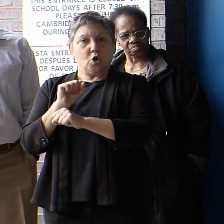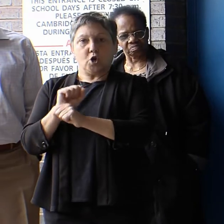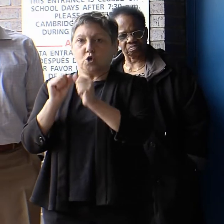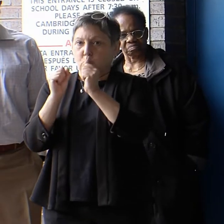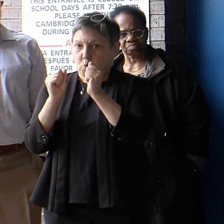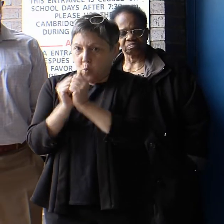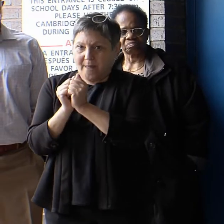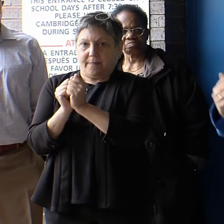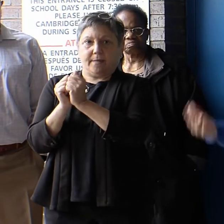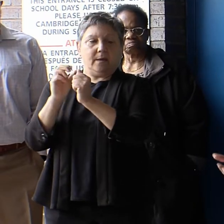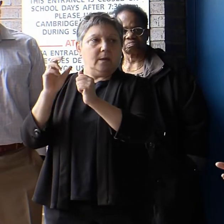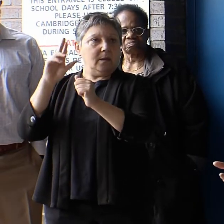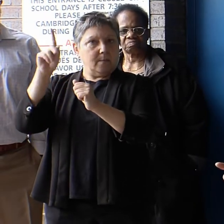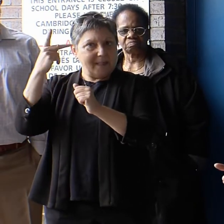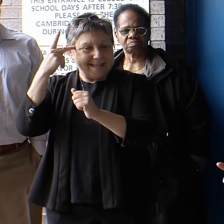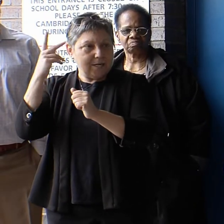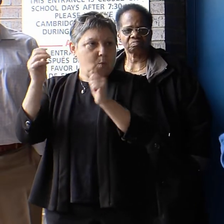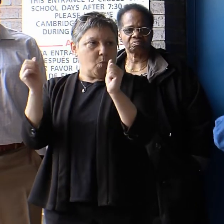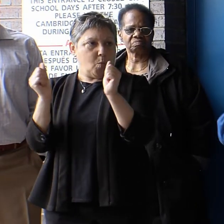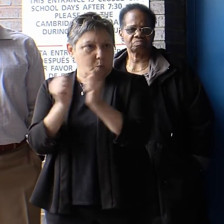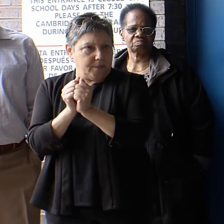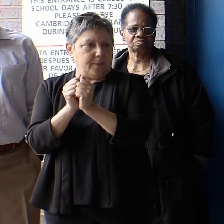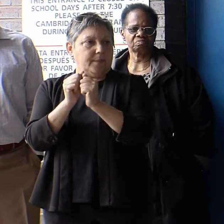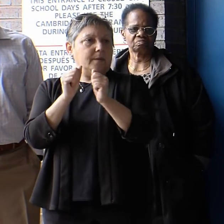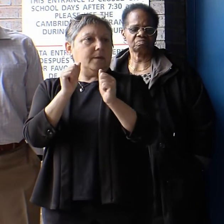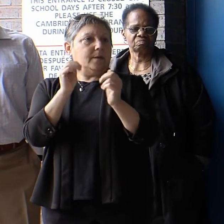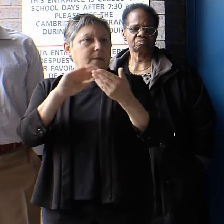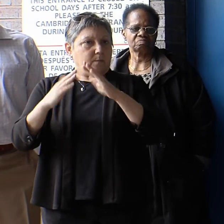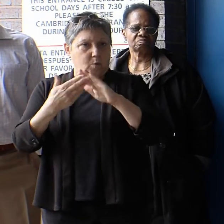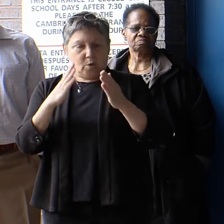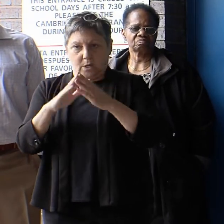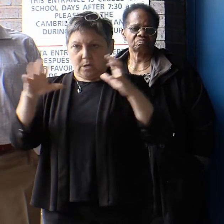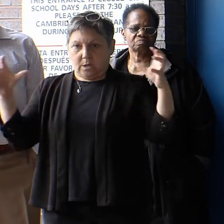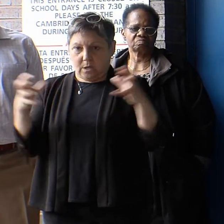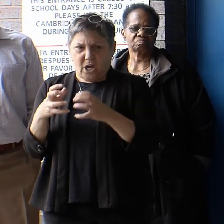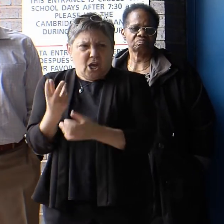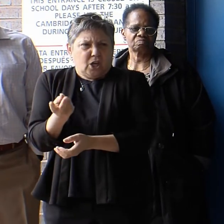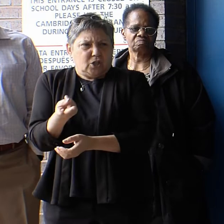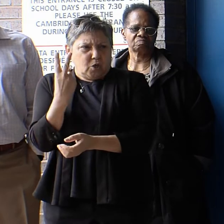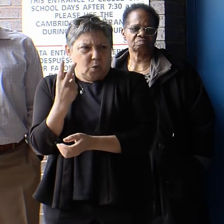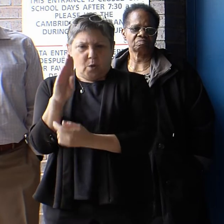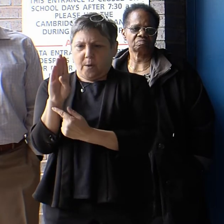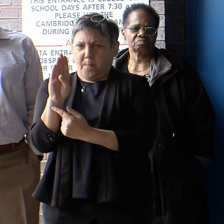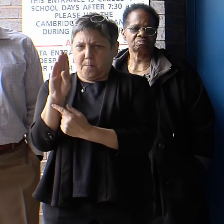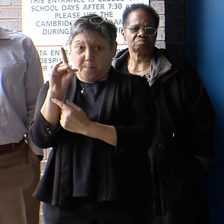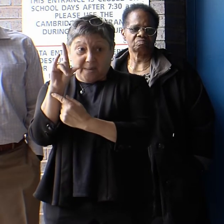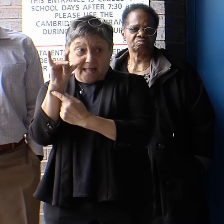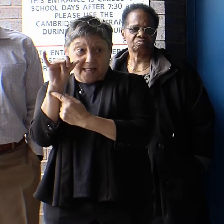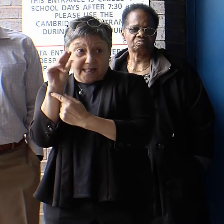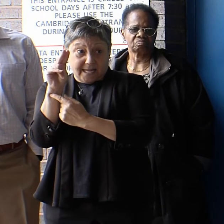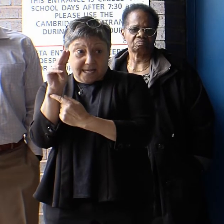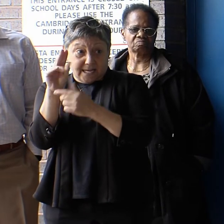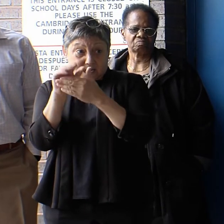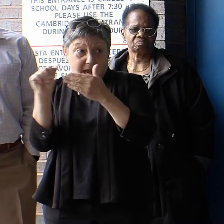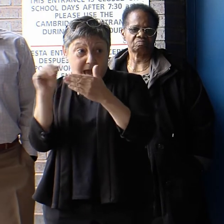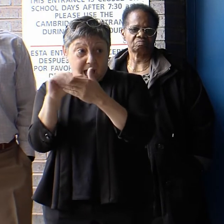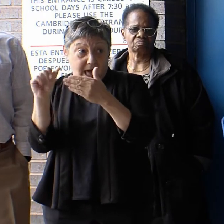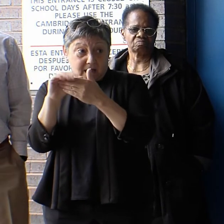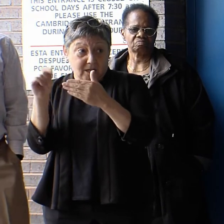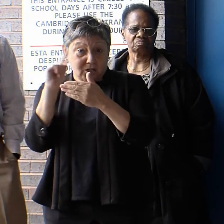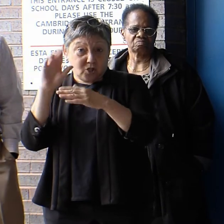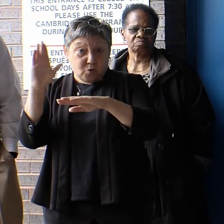officials in this city, with the community in this city and put together a $2 billion plan to modernize schools.